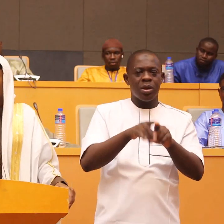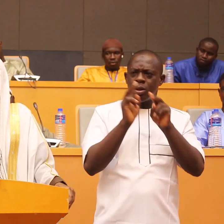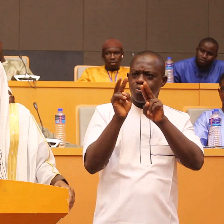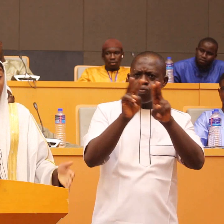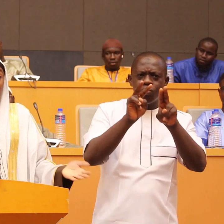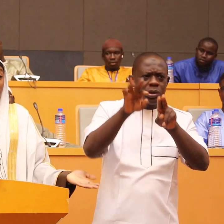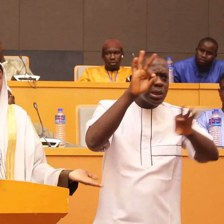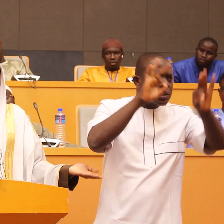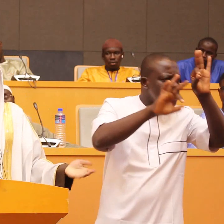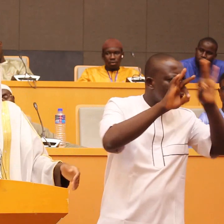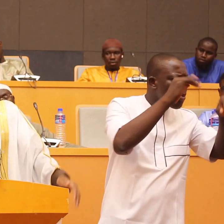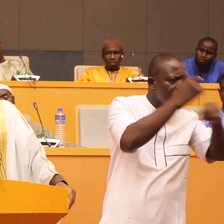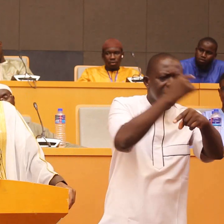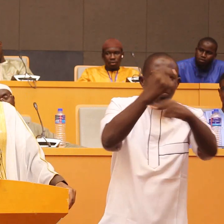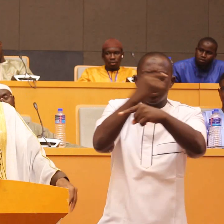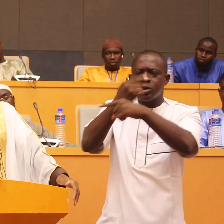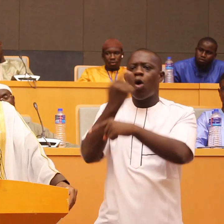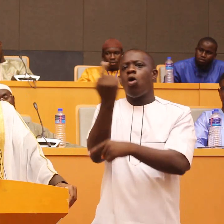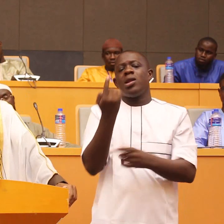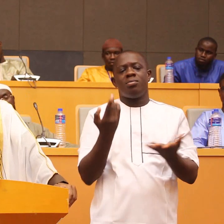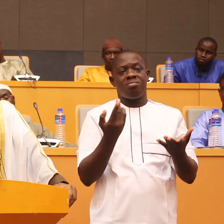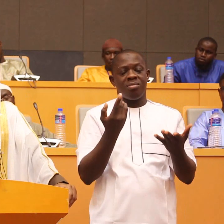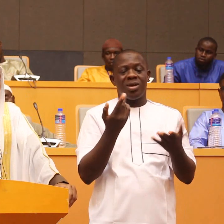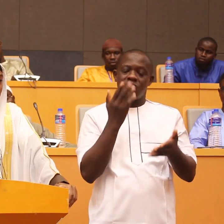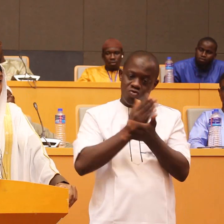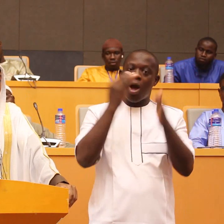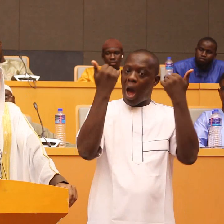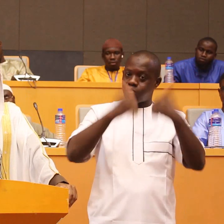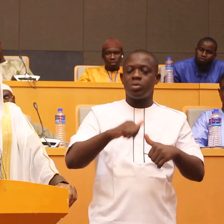is happening in the gambia see unfortunately this is what is happening